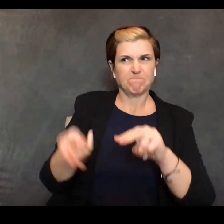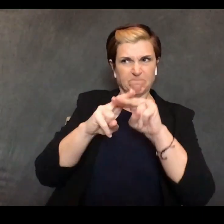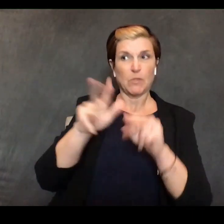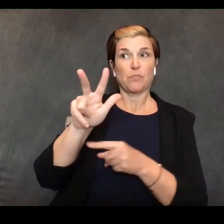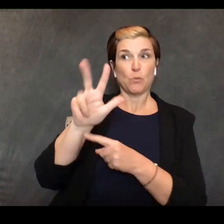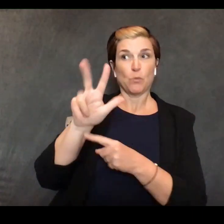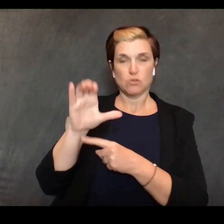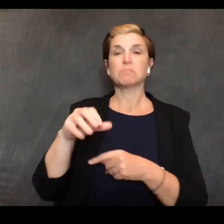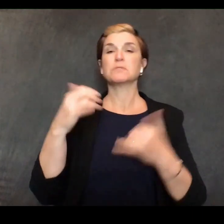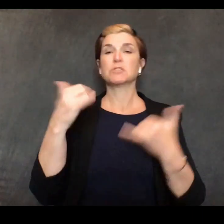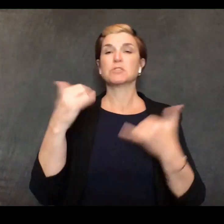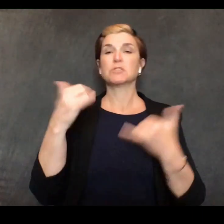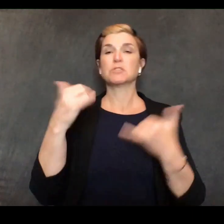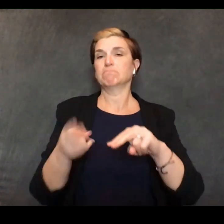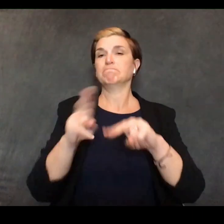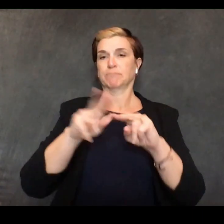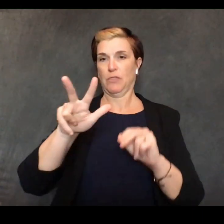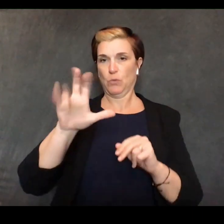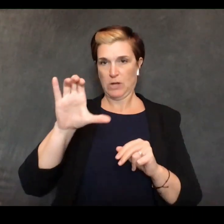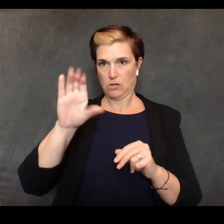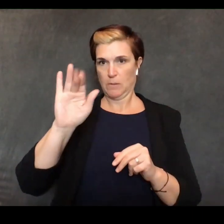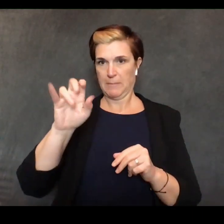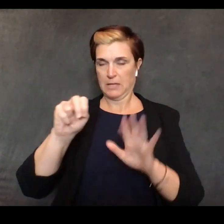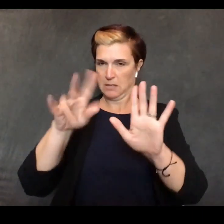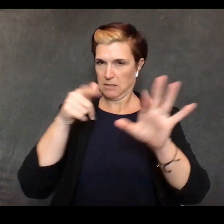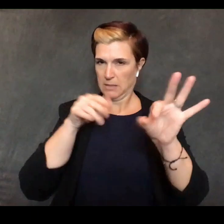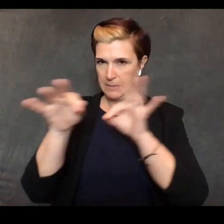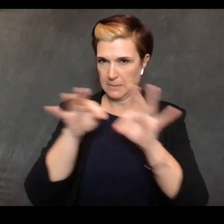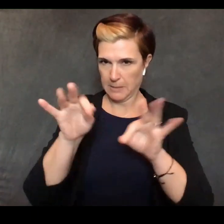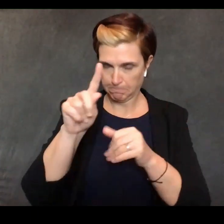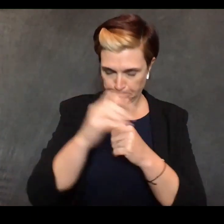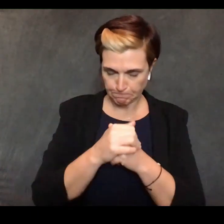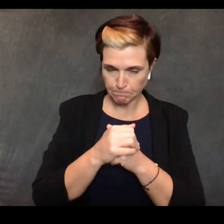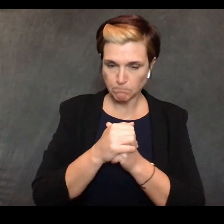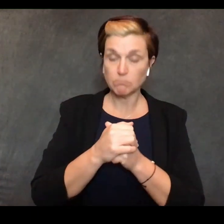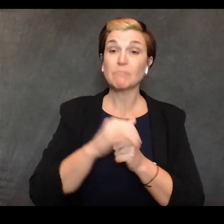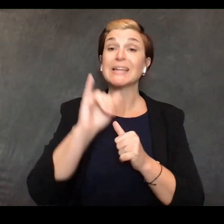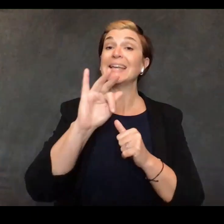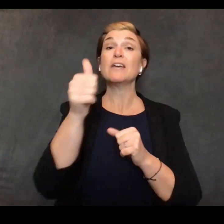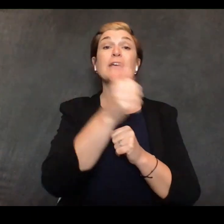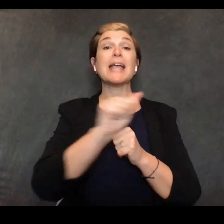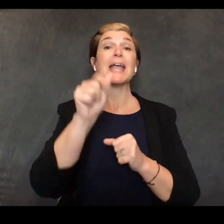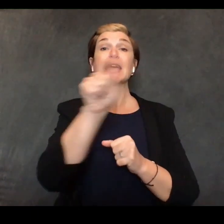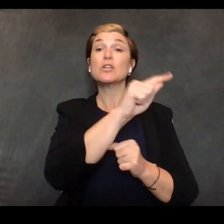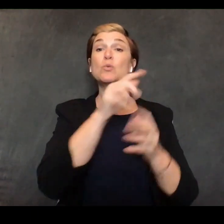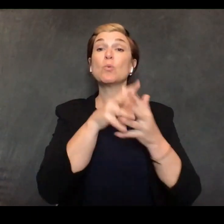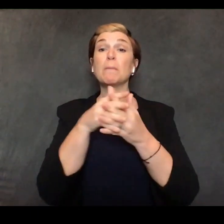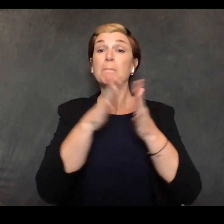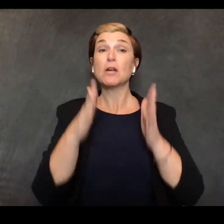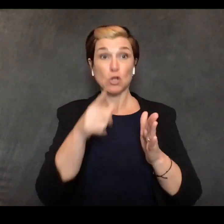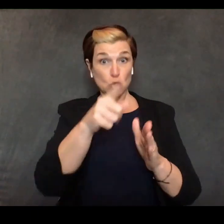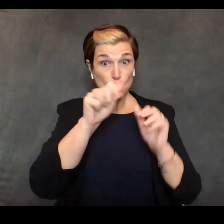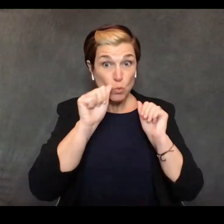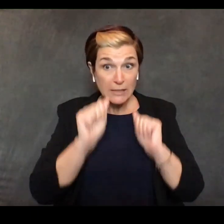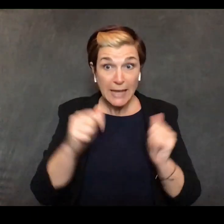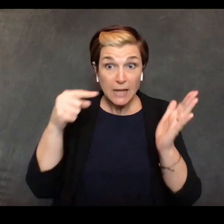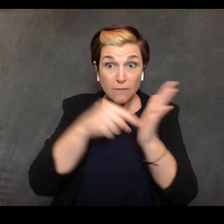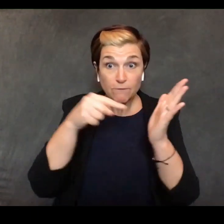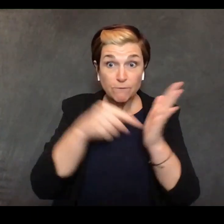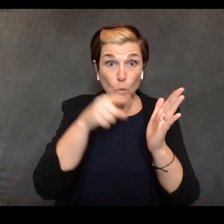just be clear on the specifics we encourage those americans who can file their taxes to continue to file their taxes on april fifteenth